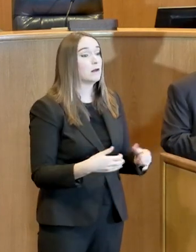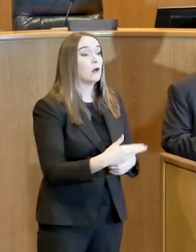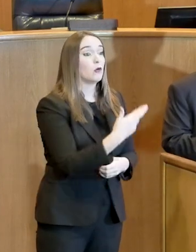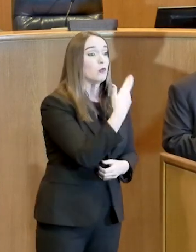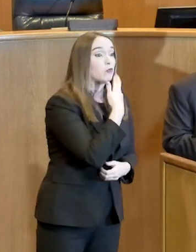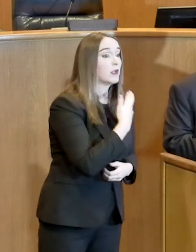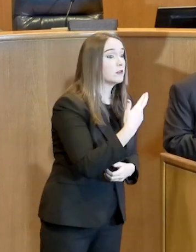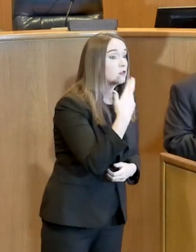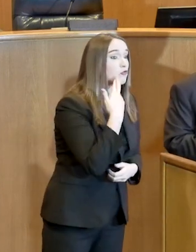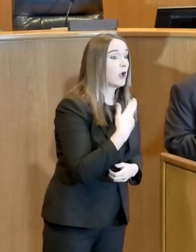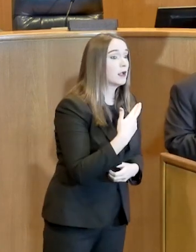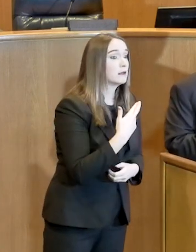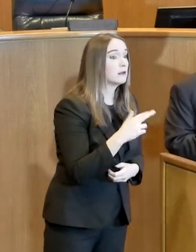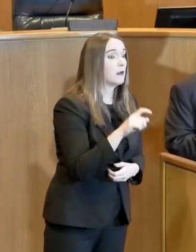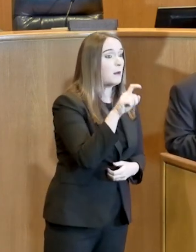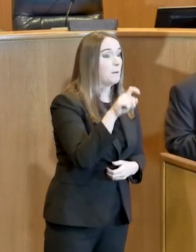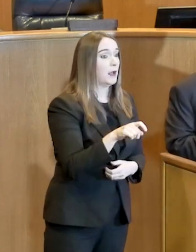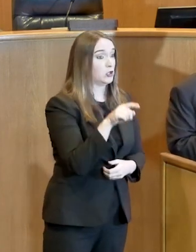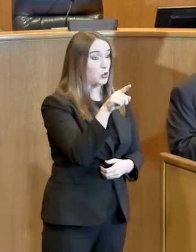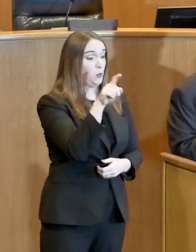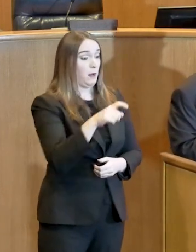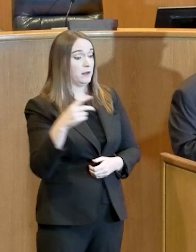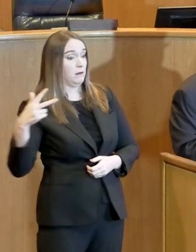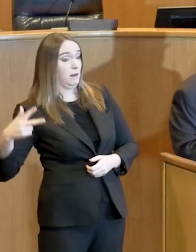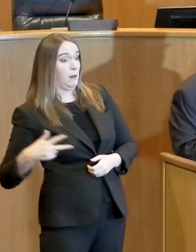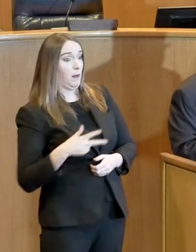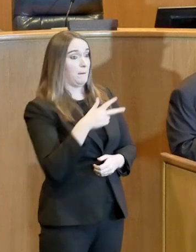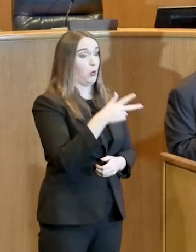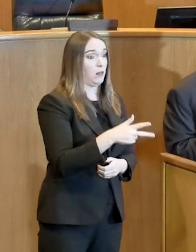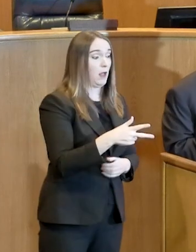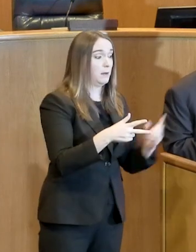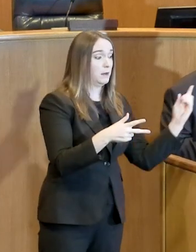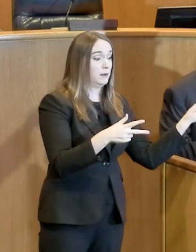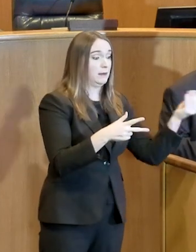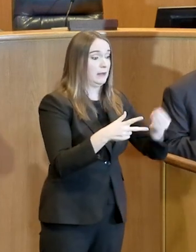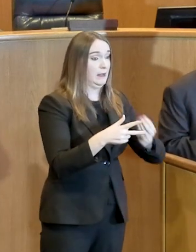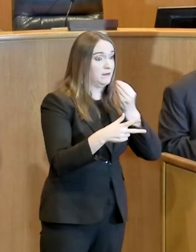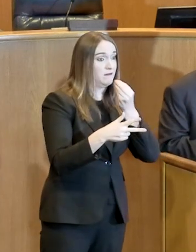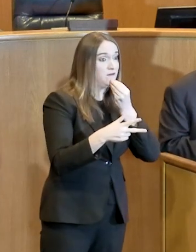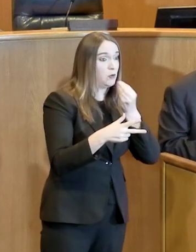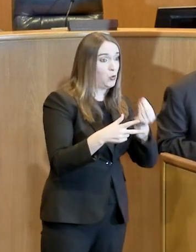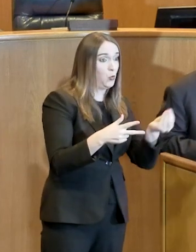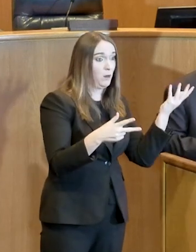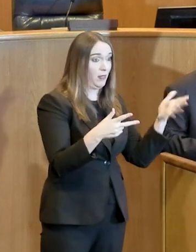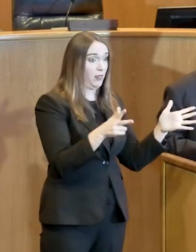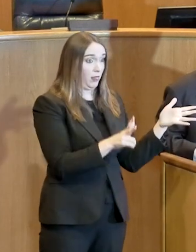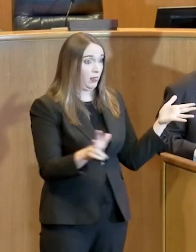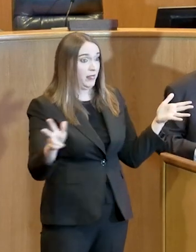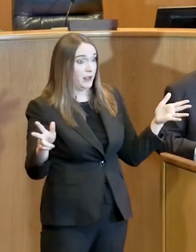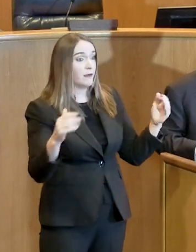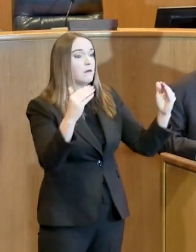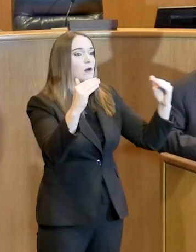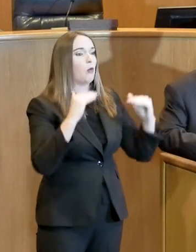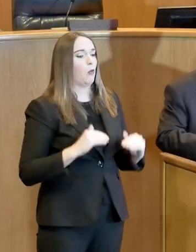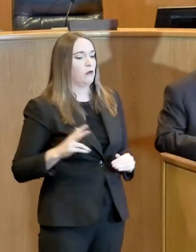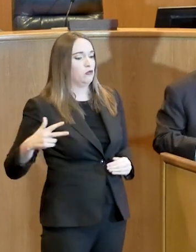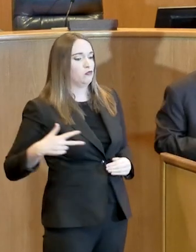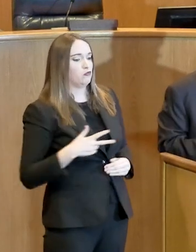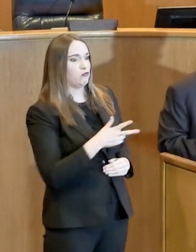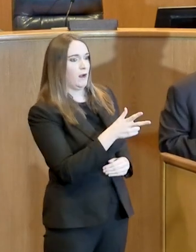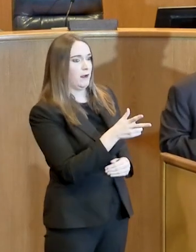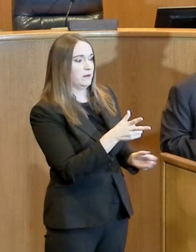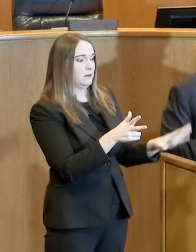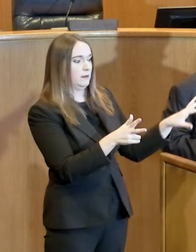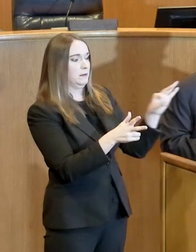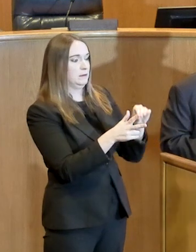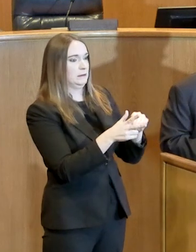it's either got to be curbside or drive, you know, drive-by, drive-through. We're closing down all the dining areas